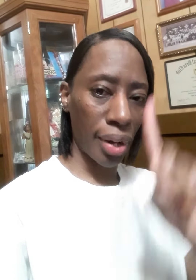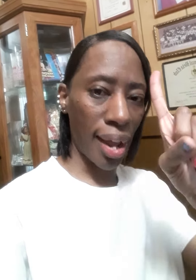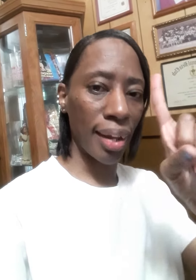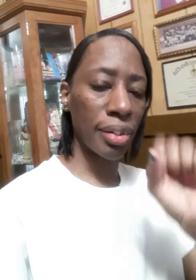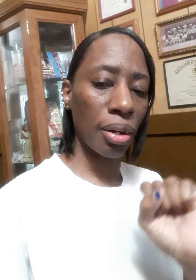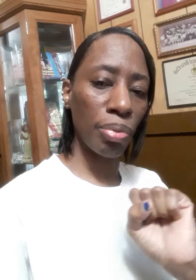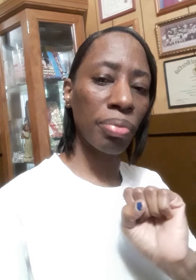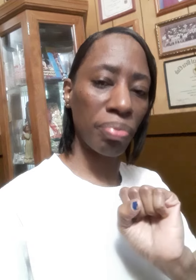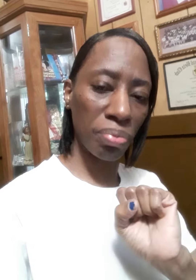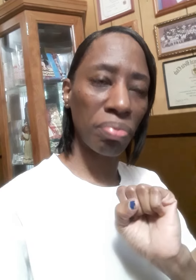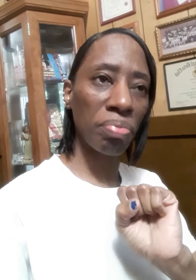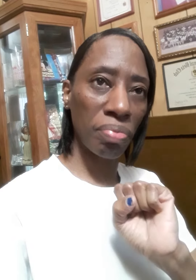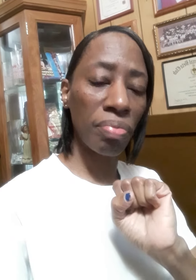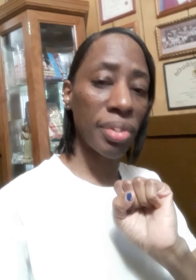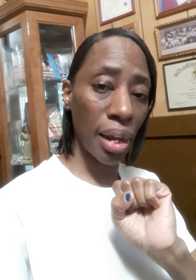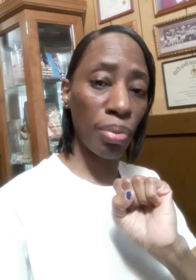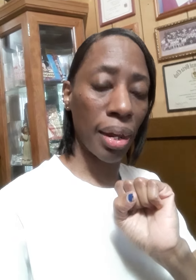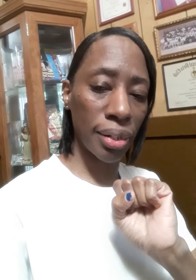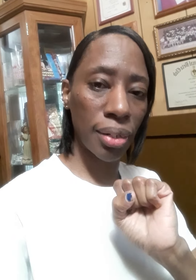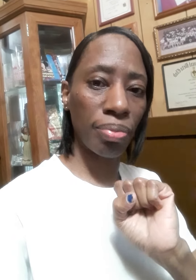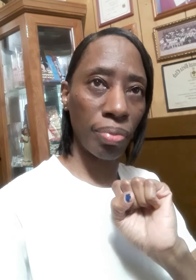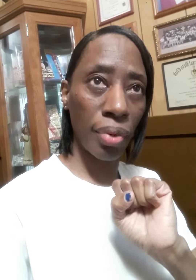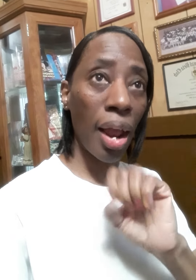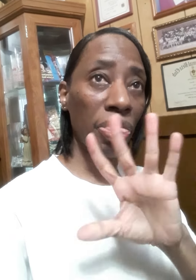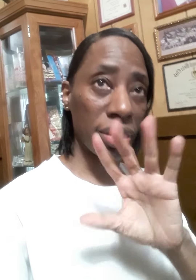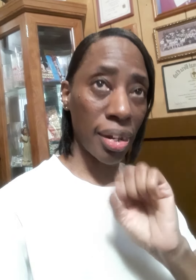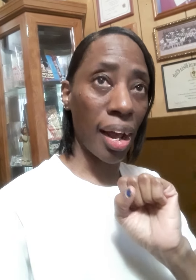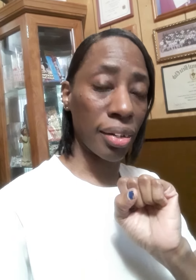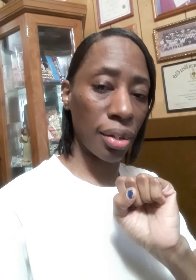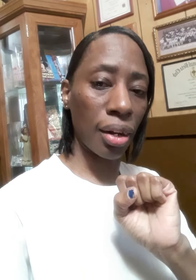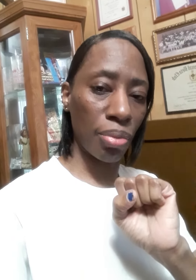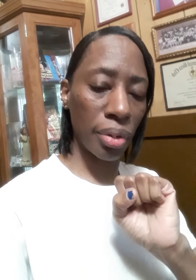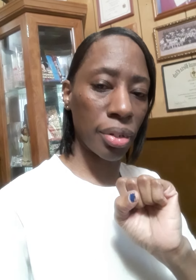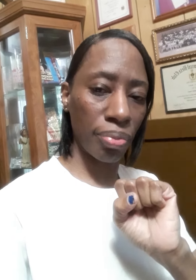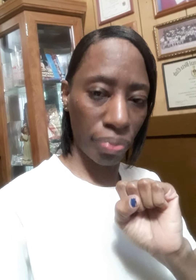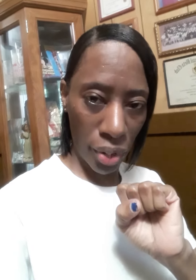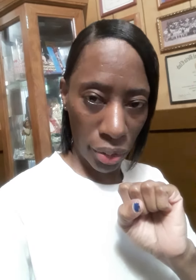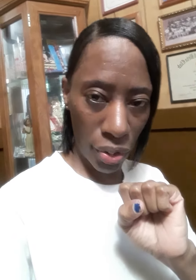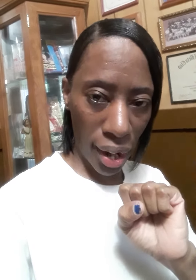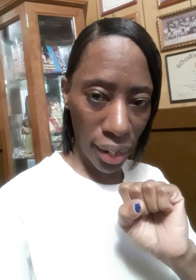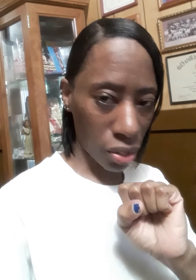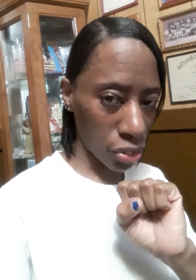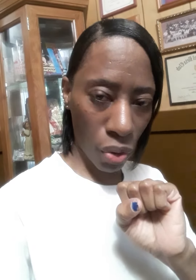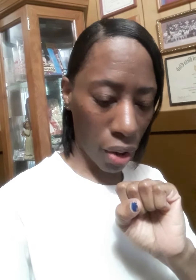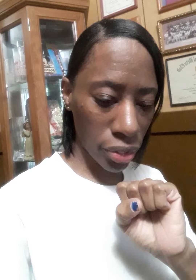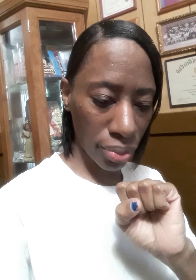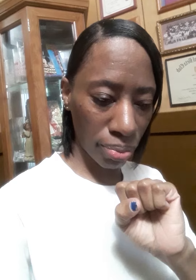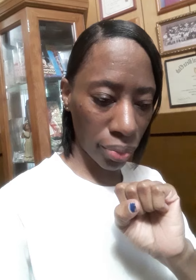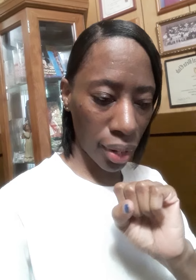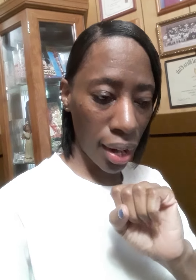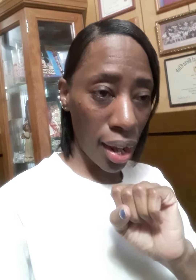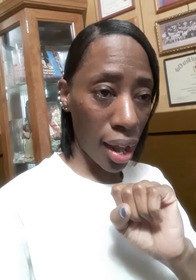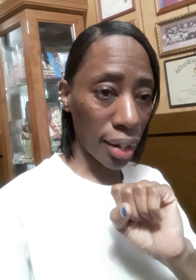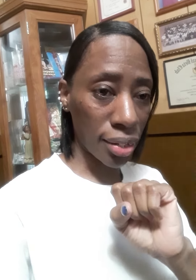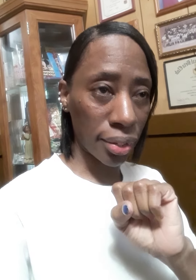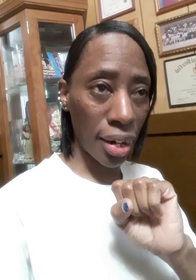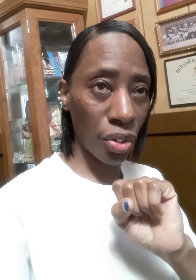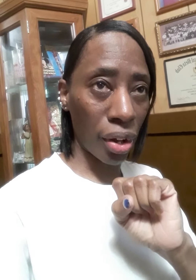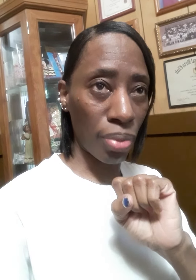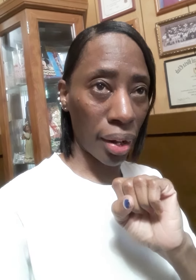Hands up. Stay blessed. The sky's the limit. You guys are so awesome. I have to say thank you, everybody.